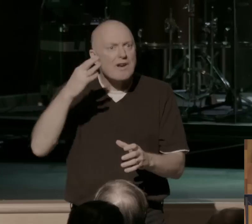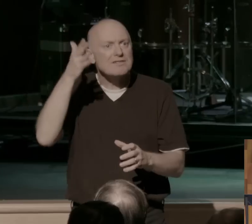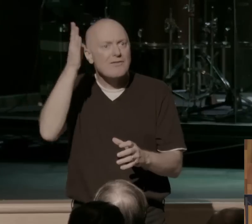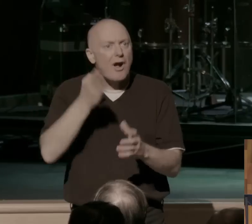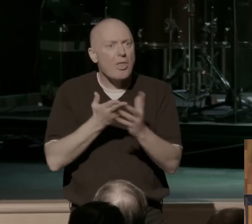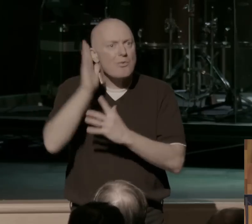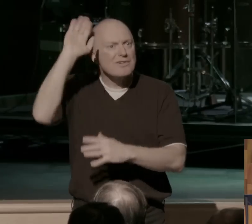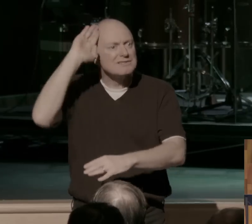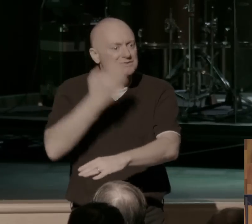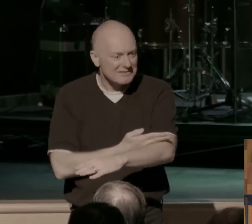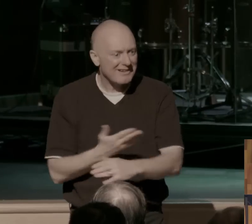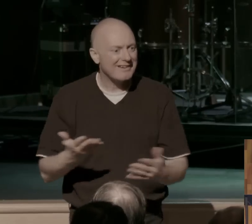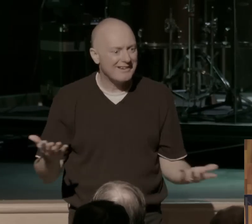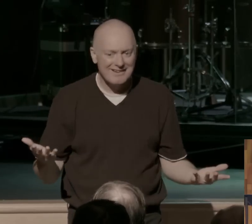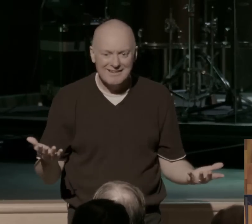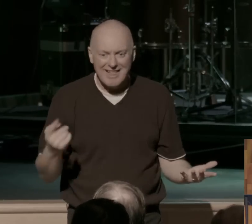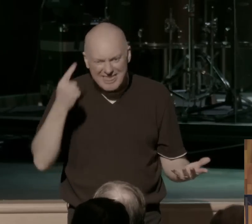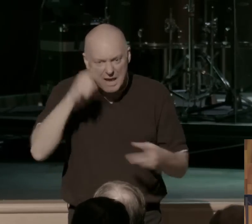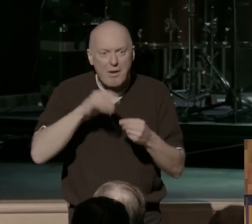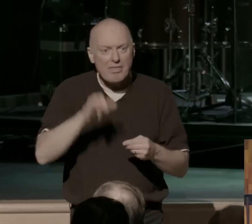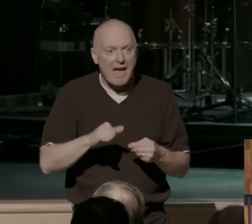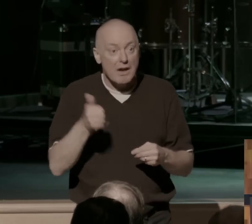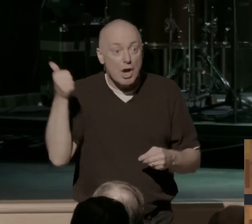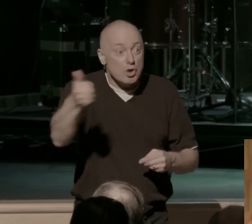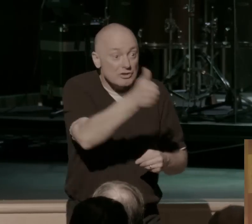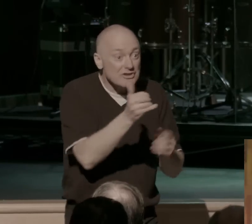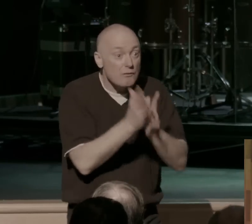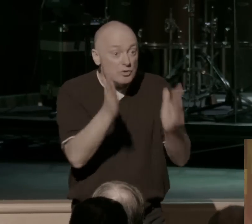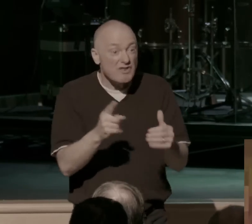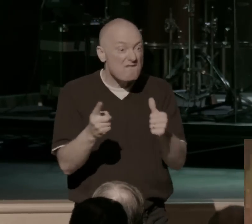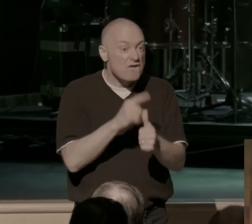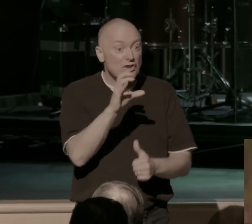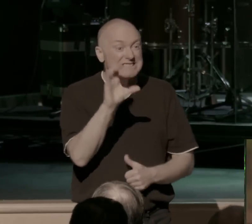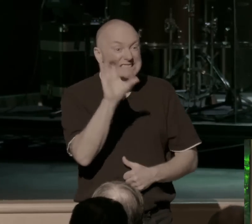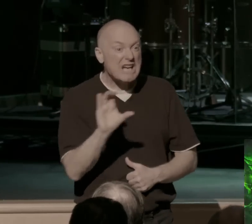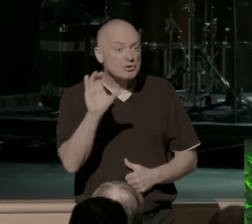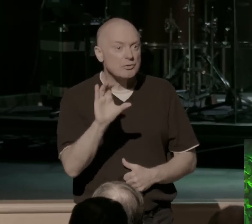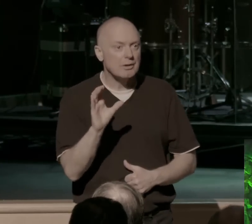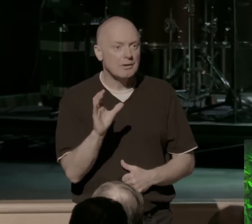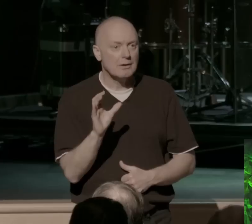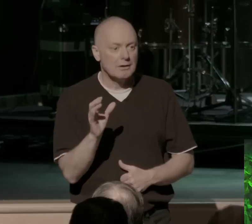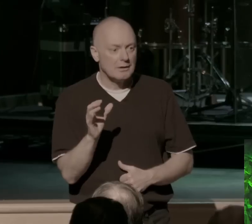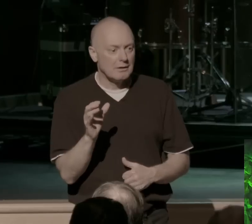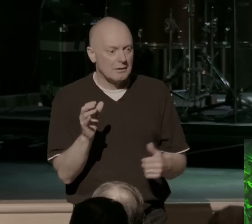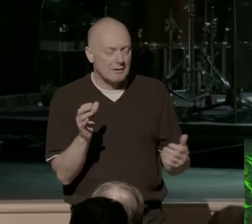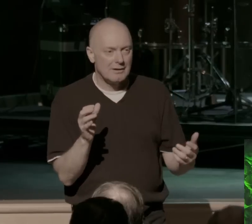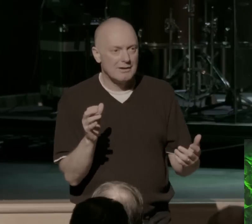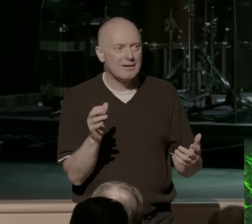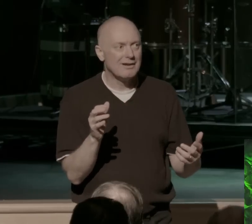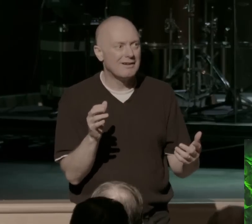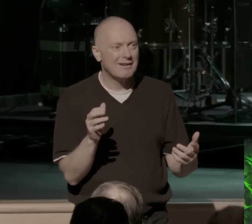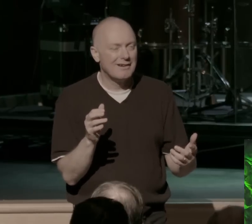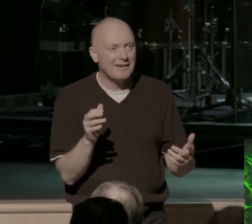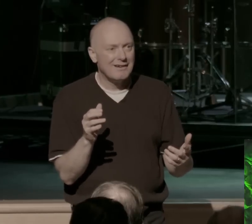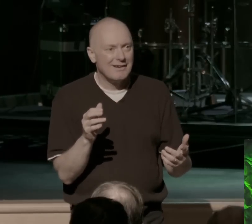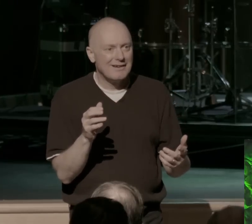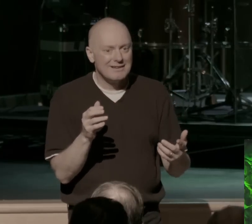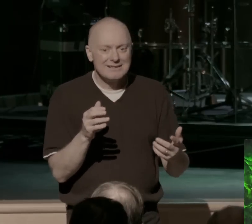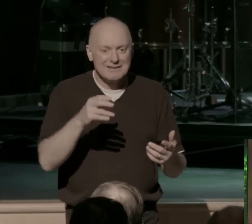And think about it. If you were a Christian in the first century, you wanted God to take care of Paul. You're like, man, I could think of a couple plagues that would help us out here, God. Like, if you take Paul